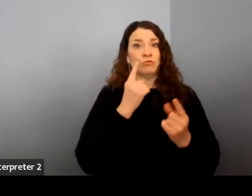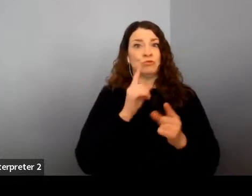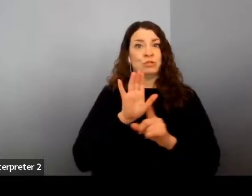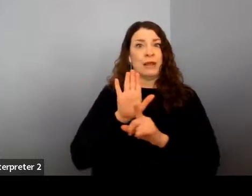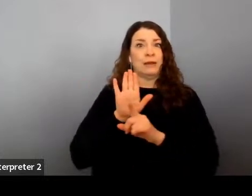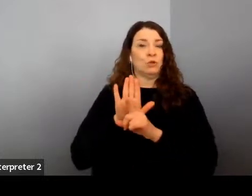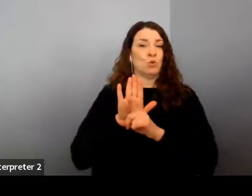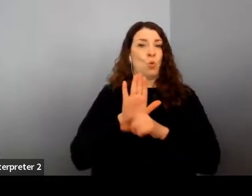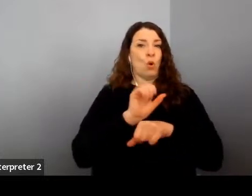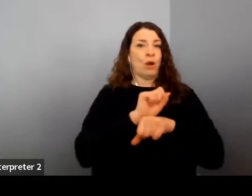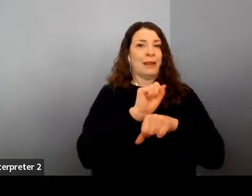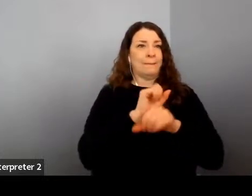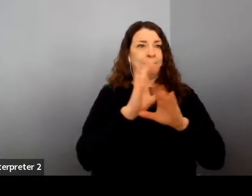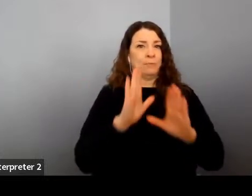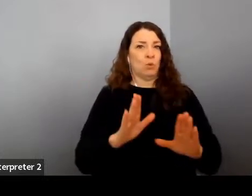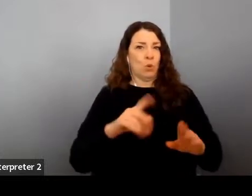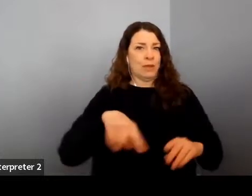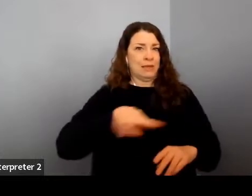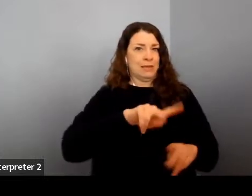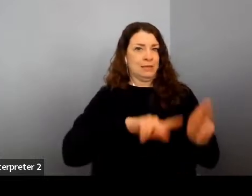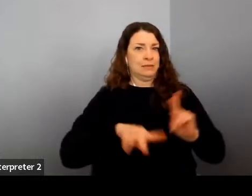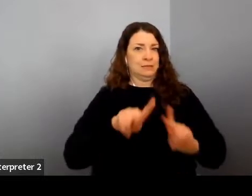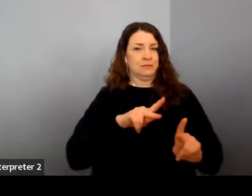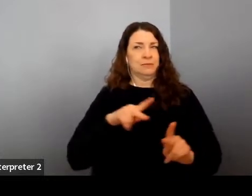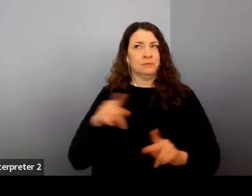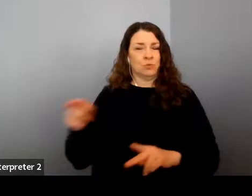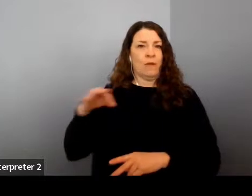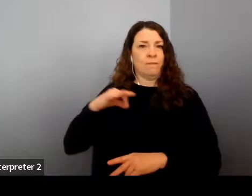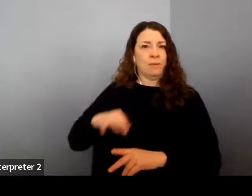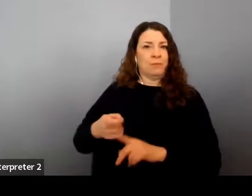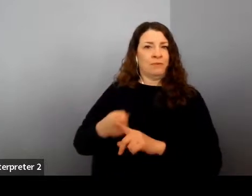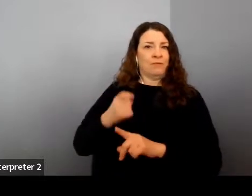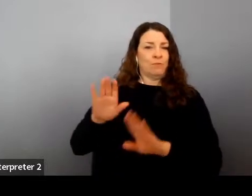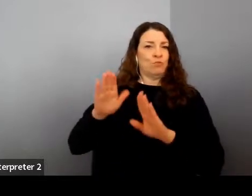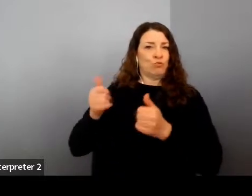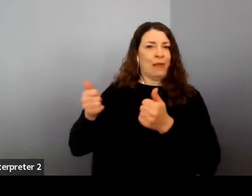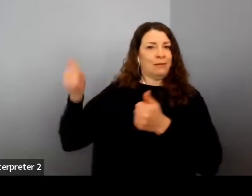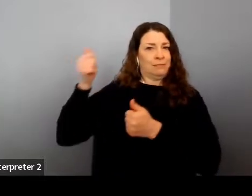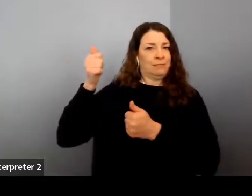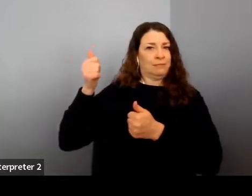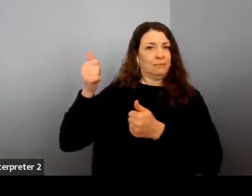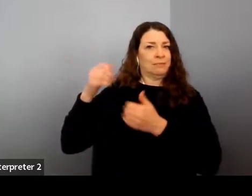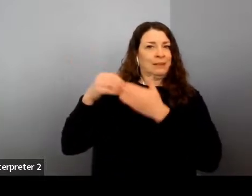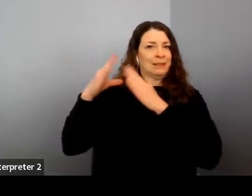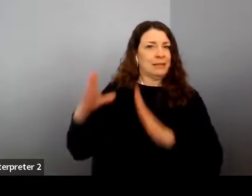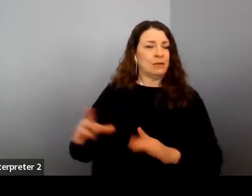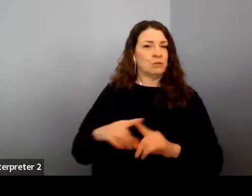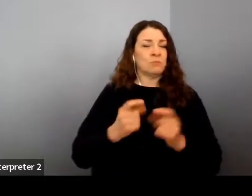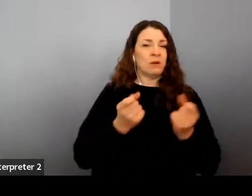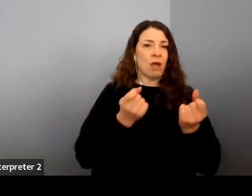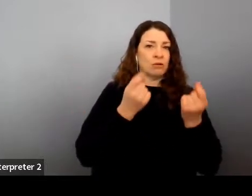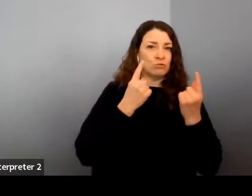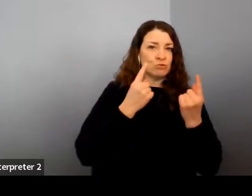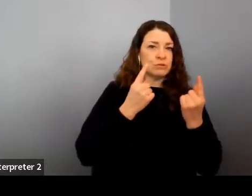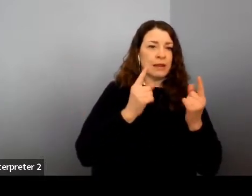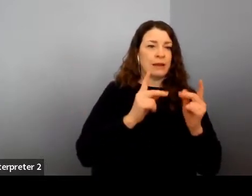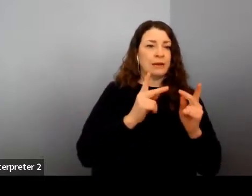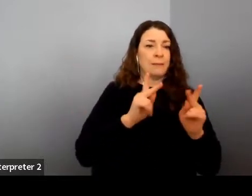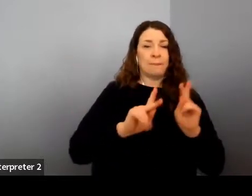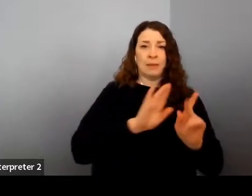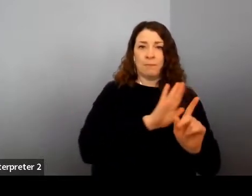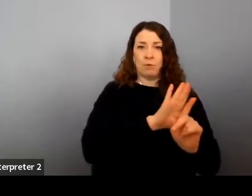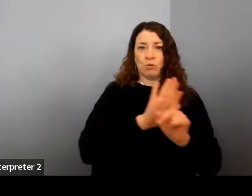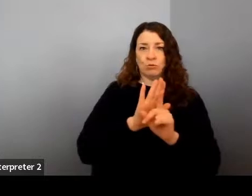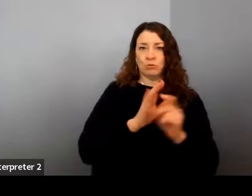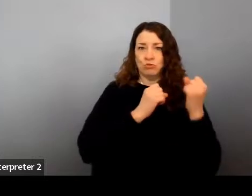benefited from, from great leadership. But, you know, understanding everyone's strengths, their weaknesses, you know,